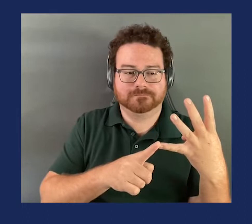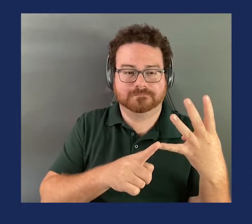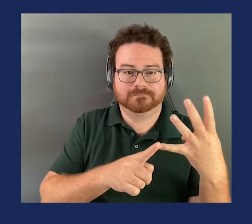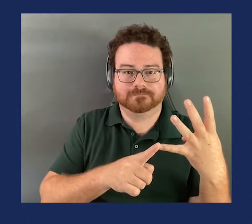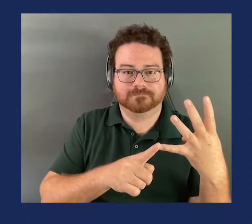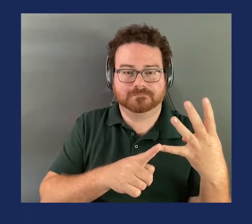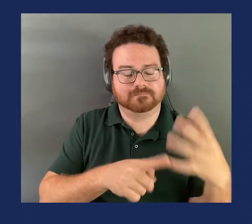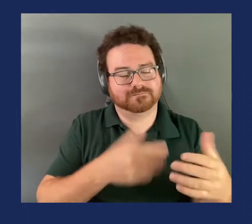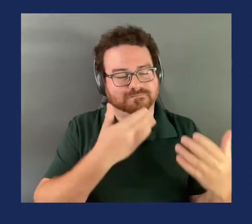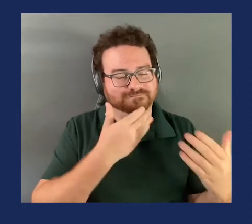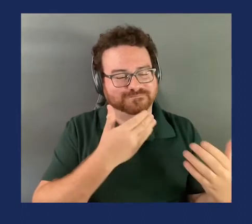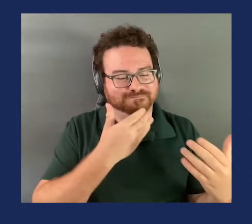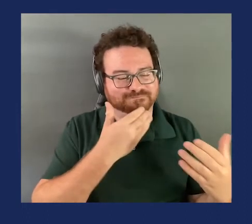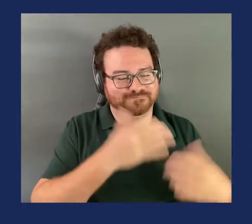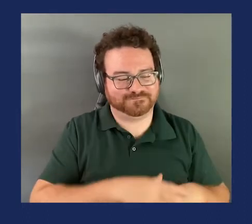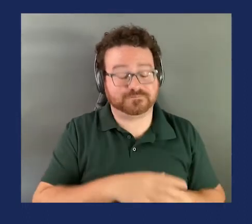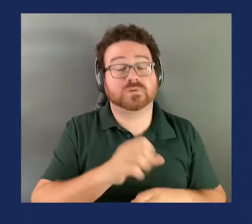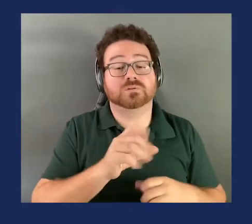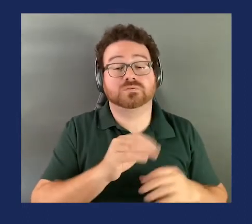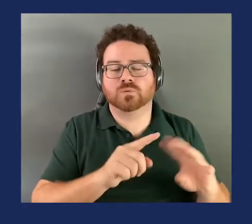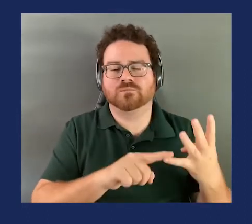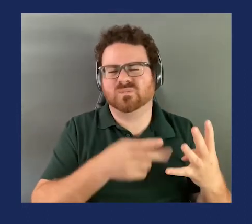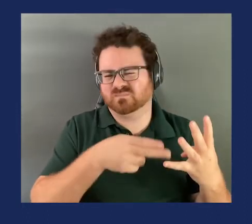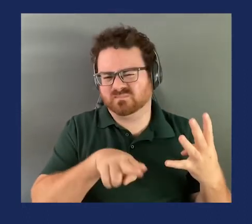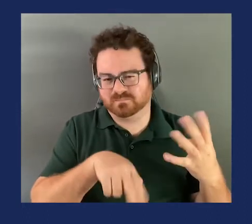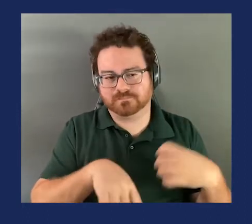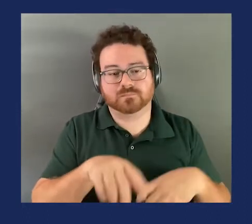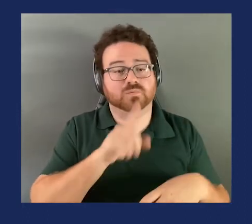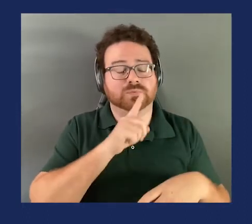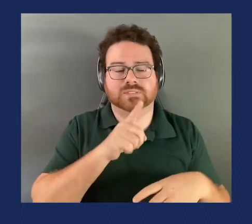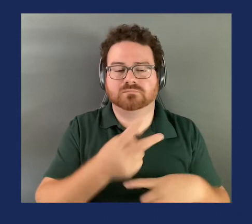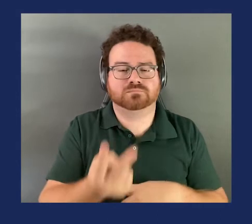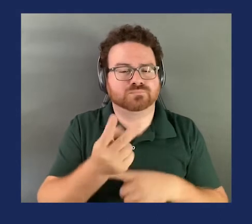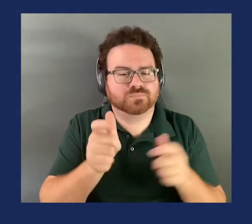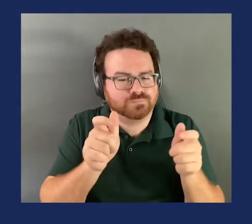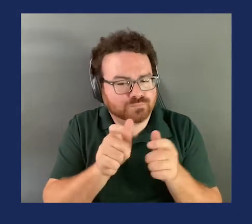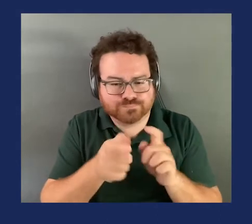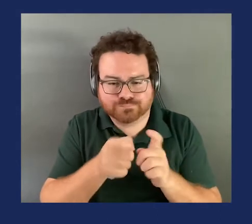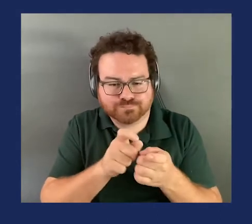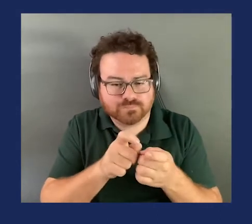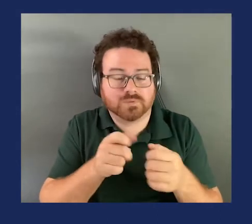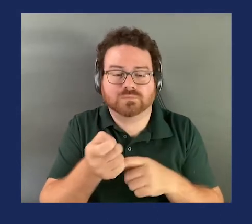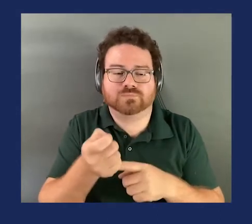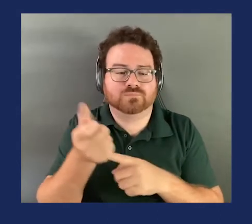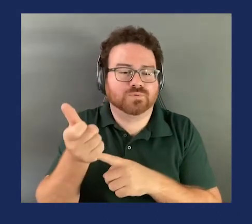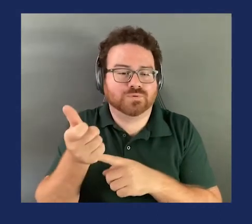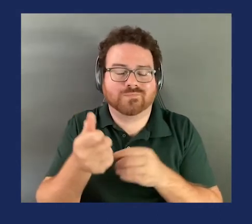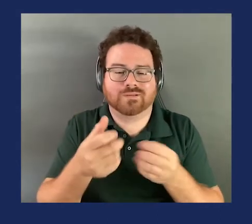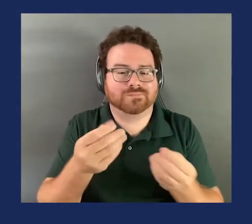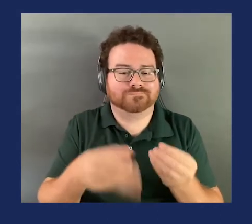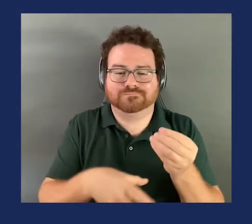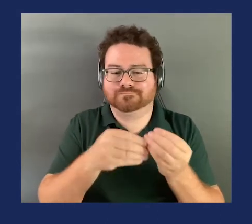Thank you. And the fourth one short, it's two small changes to remove superfluous information